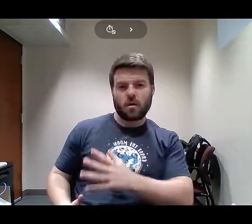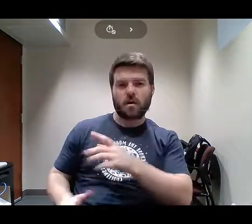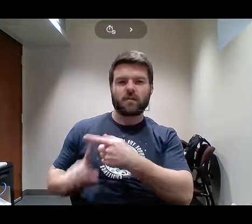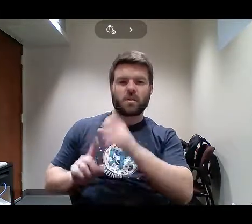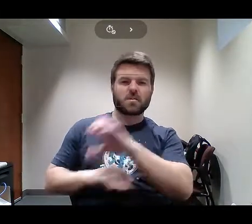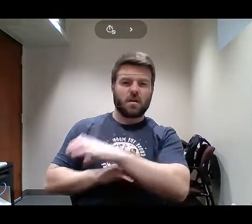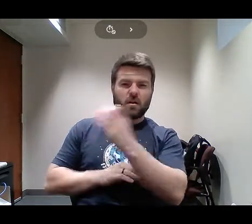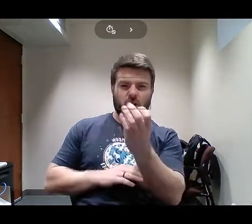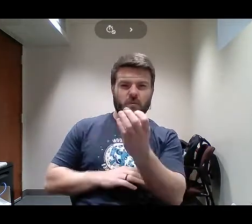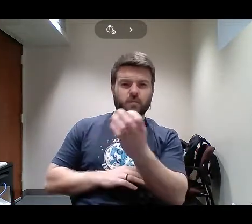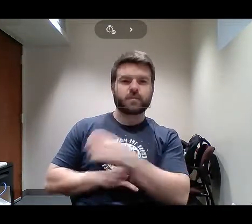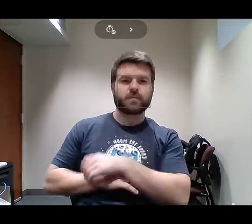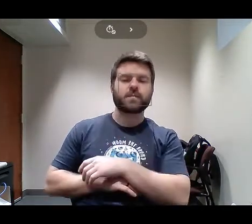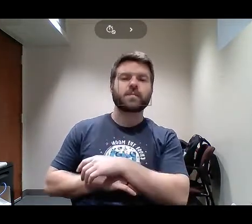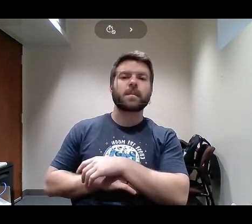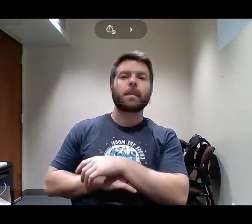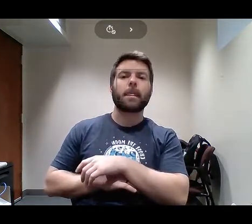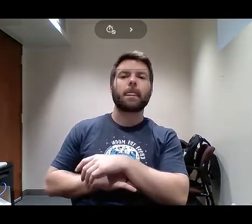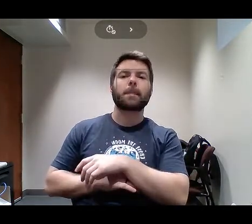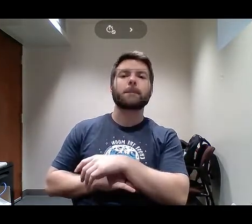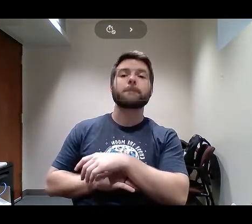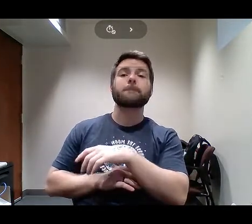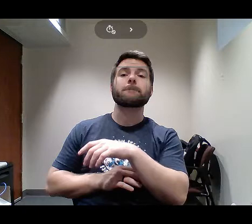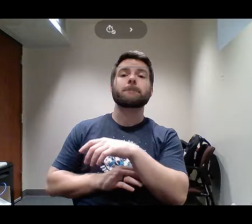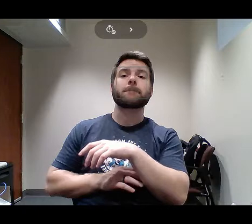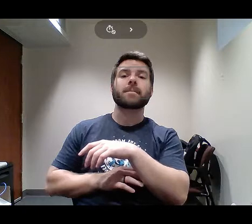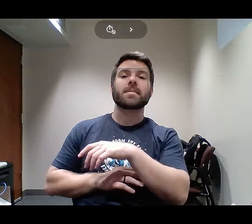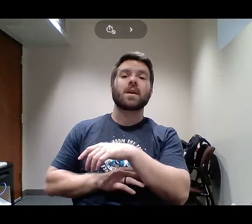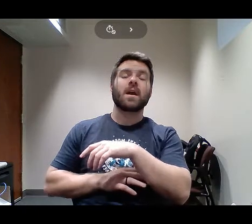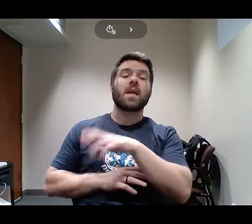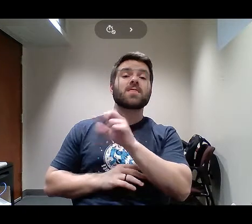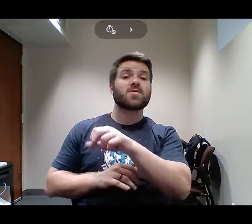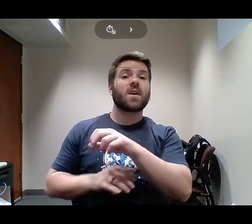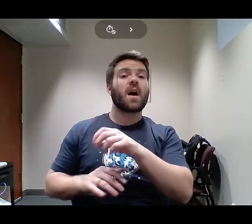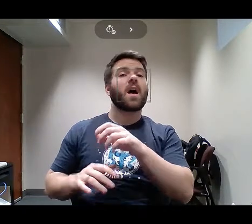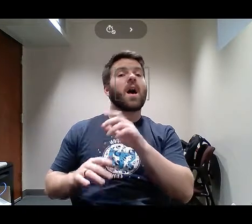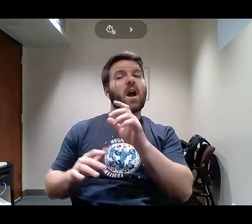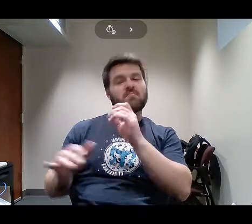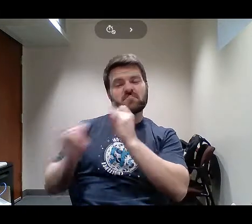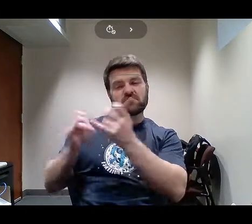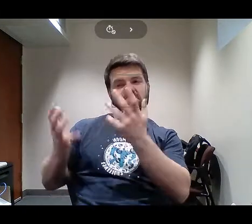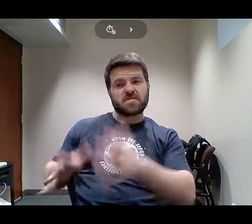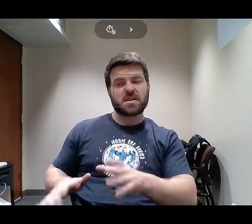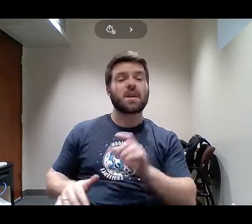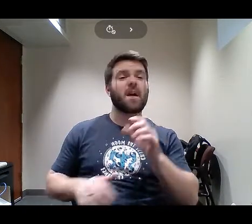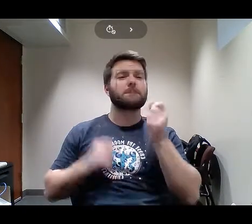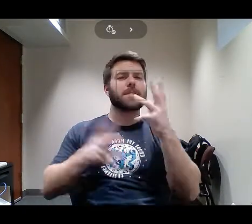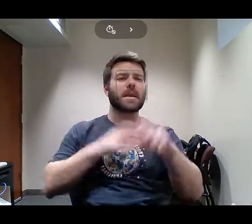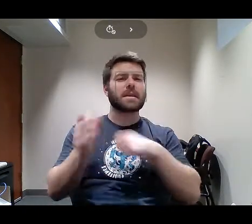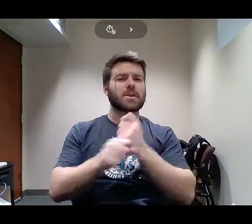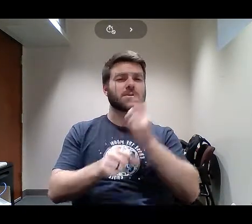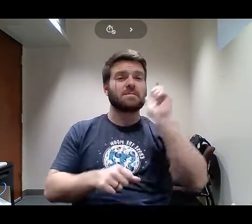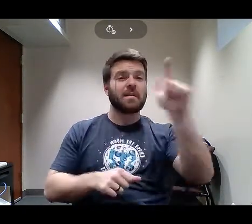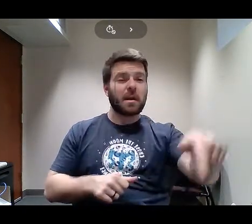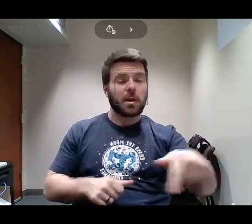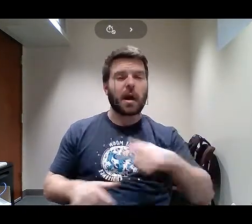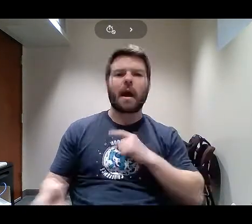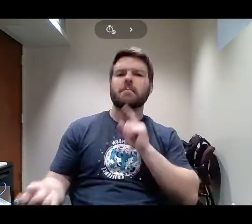You really haven't changed. You've just become more of yourself. And that is really what we're all